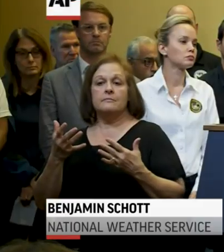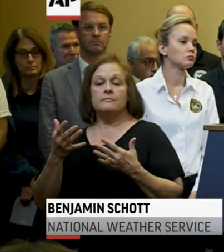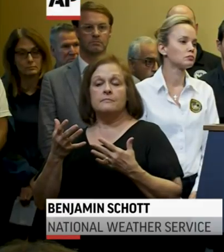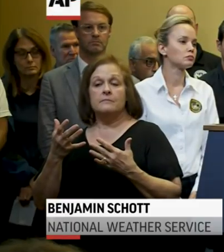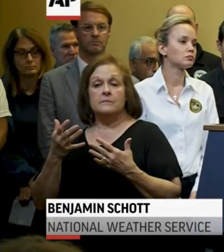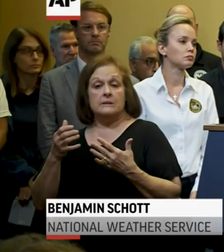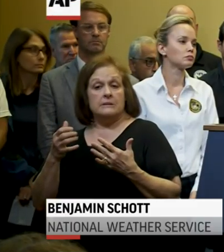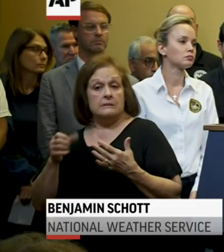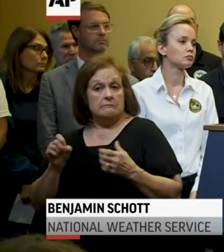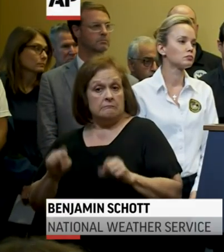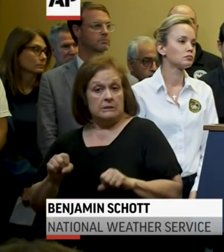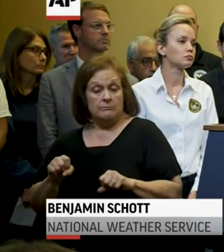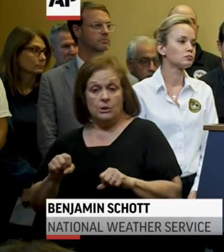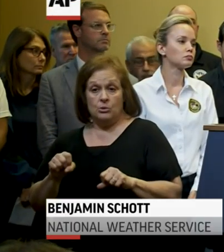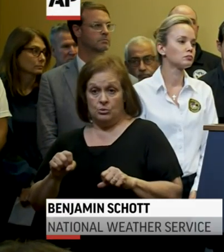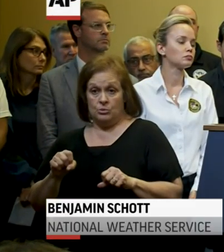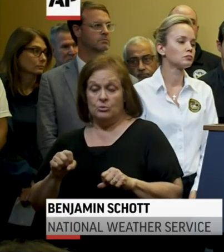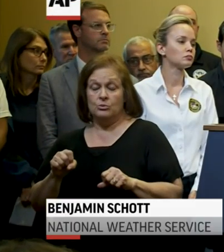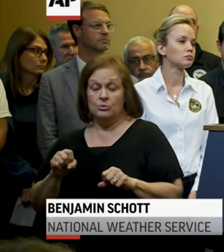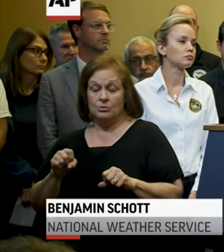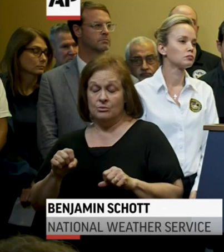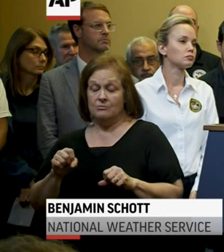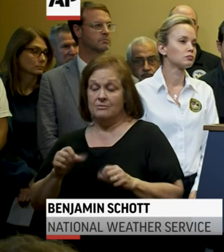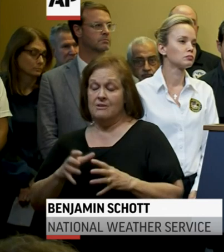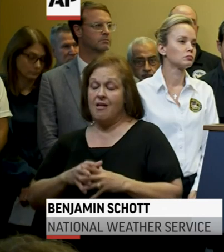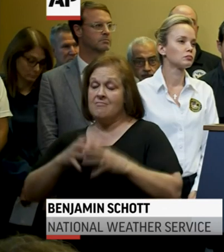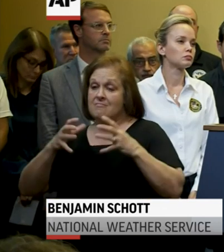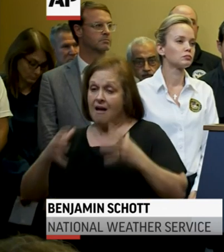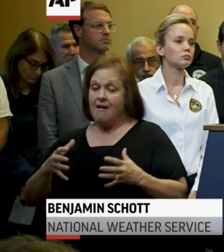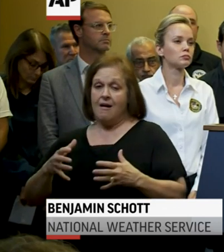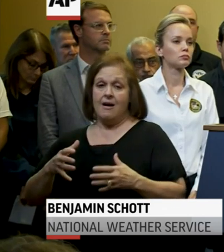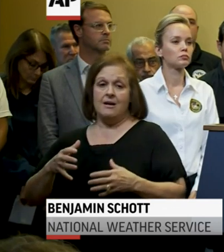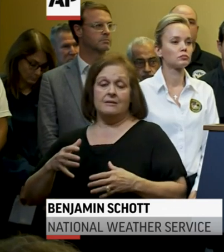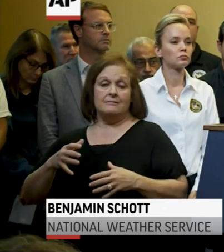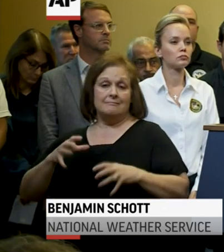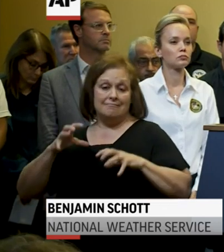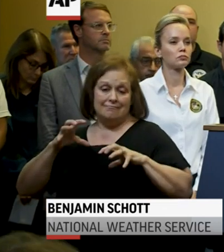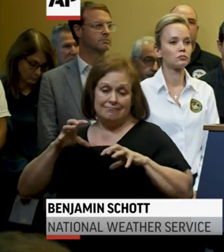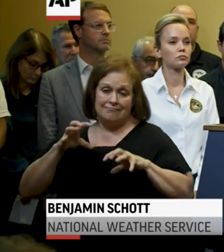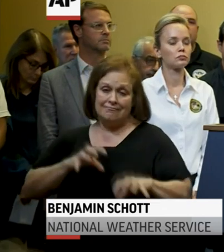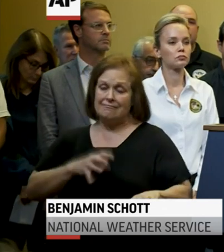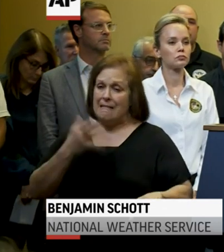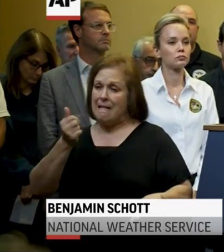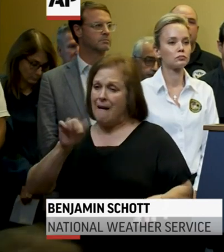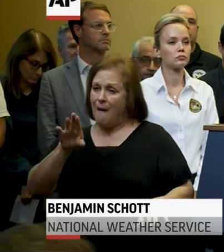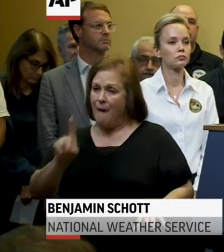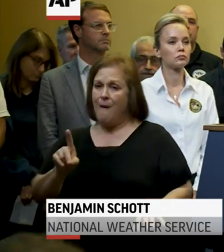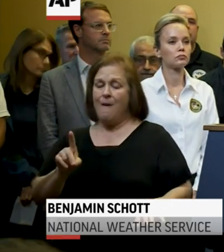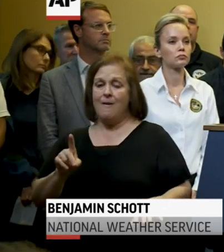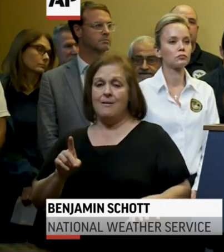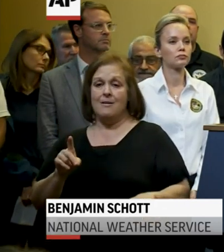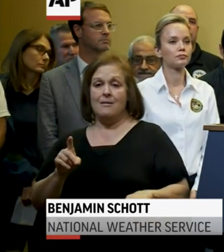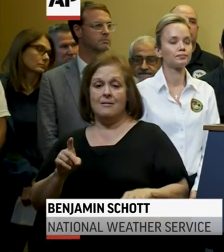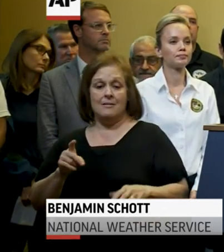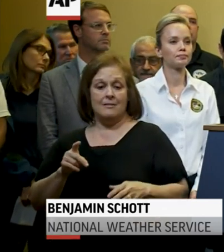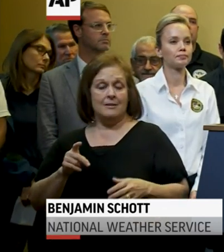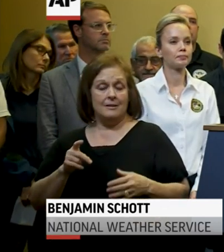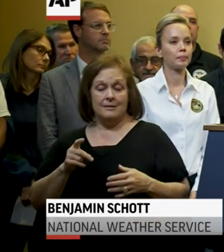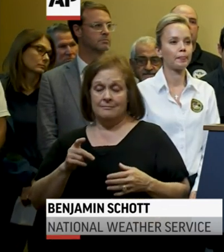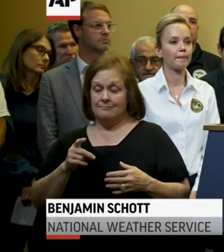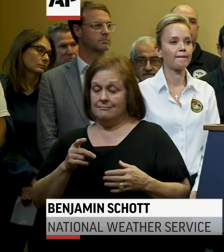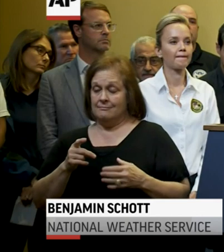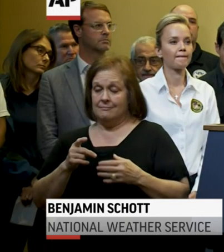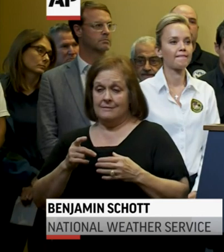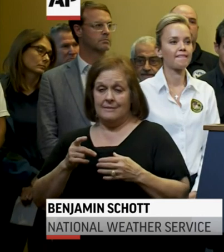torrential rainfall, heavy rainfall, and in a quick, quick burst that places go from dry to having flooding